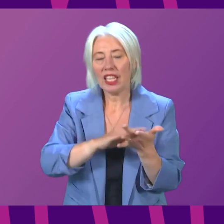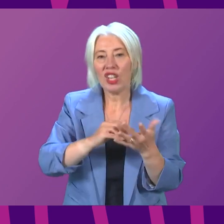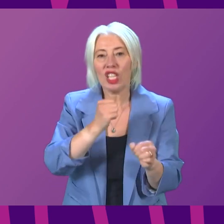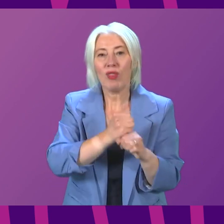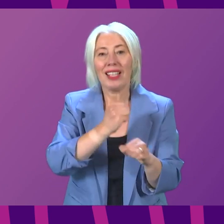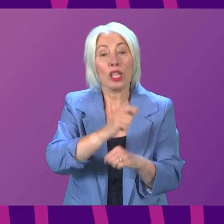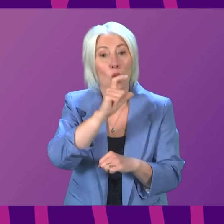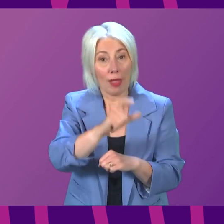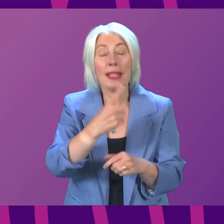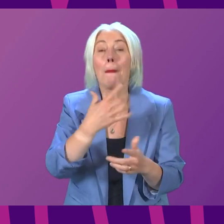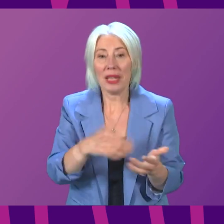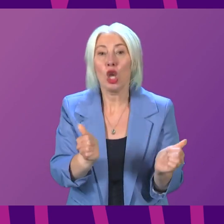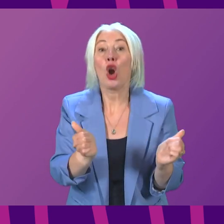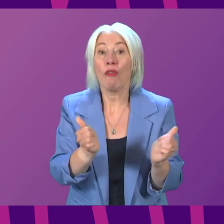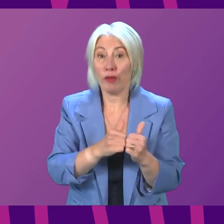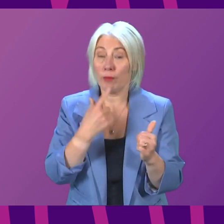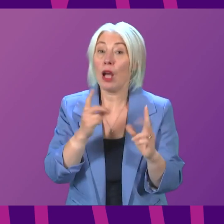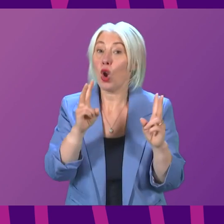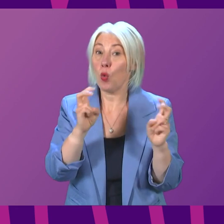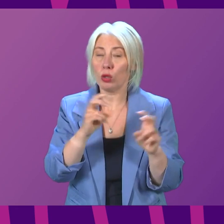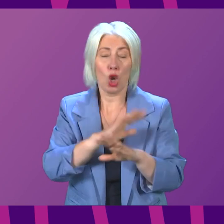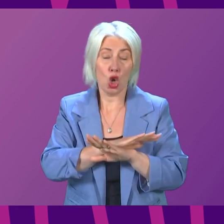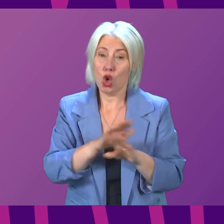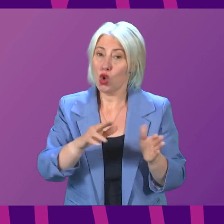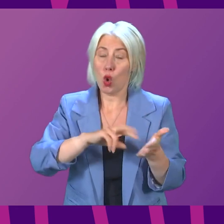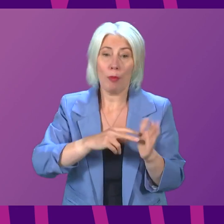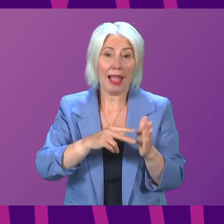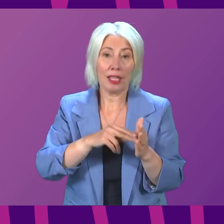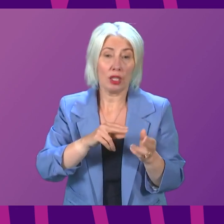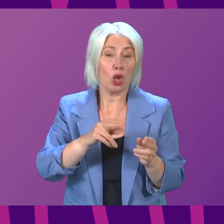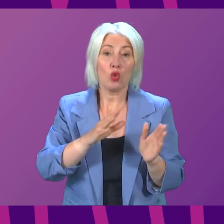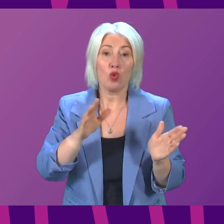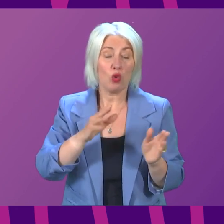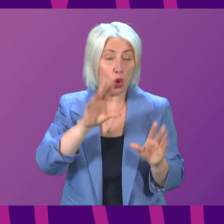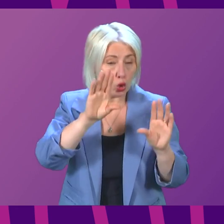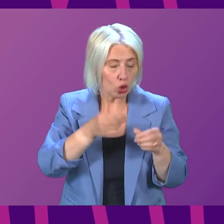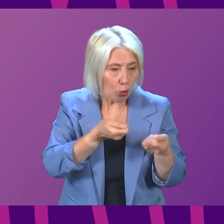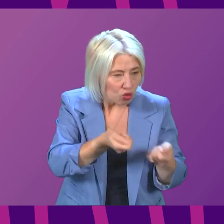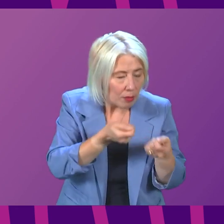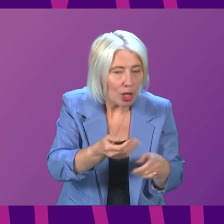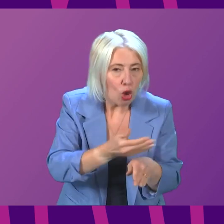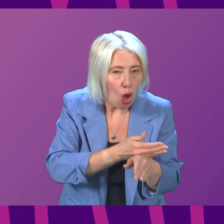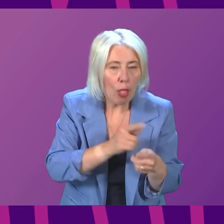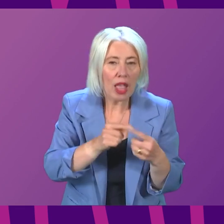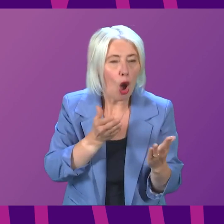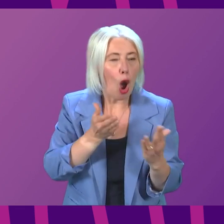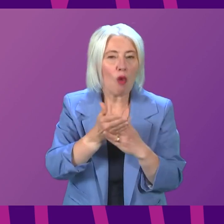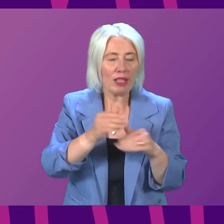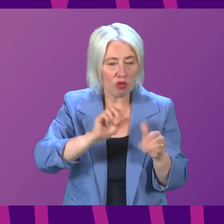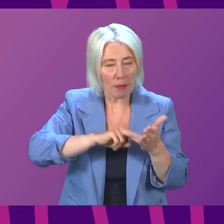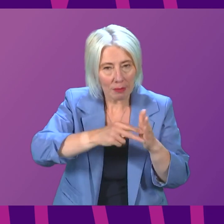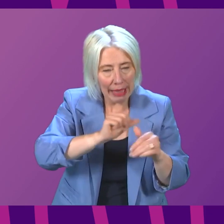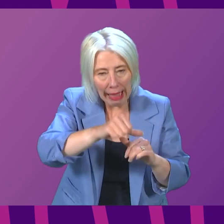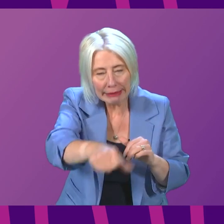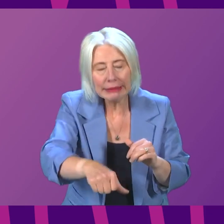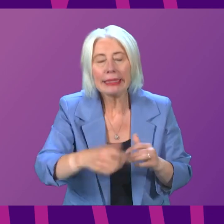and Clyde have confirmed, and I quoting here, there are no plans to increase service lengths, stop treatments early, or interrupt schedules. Any